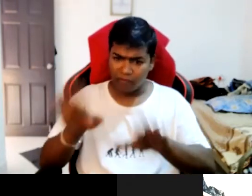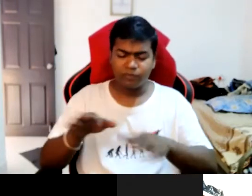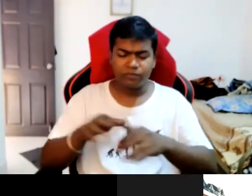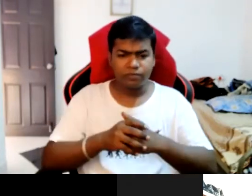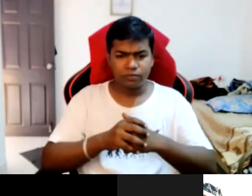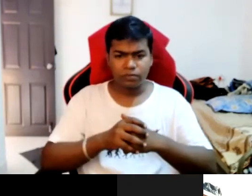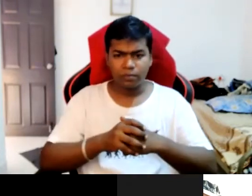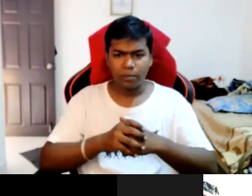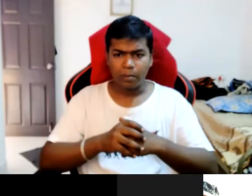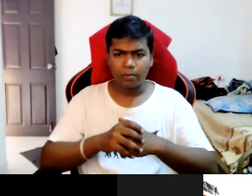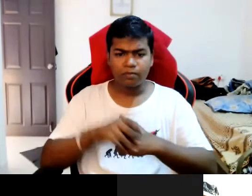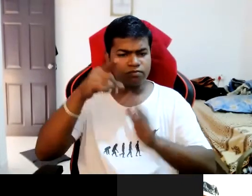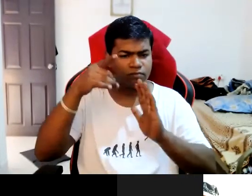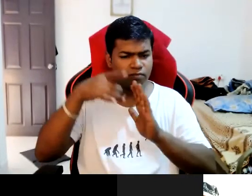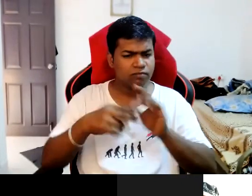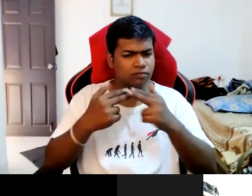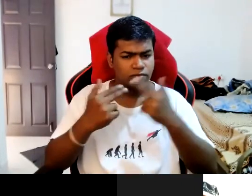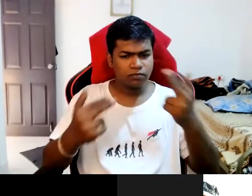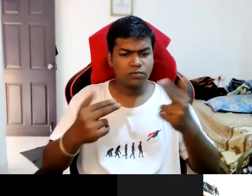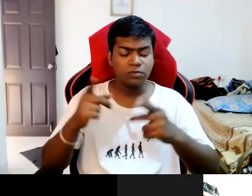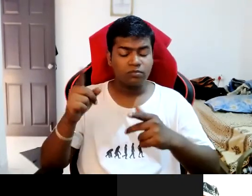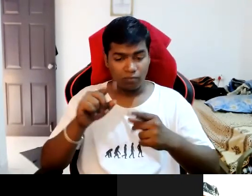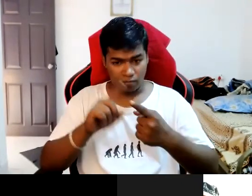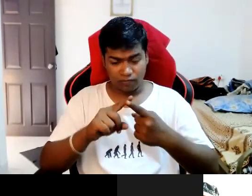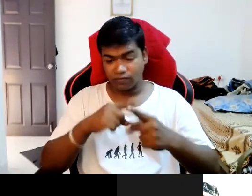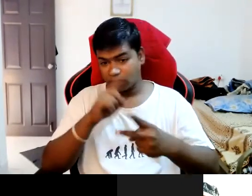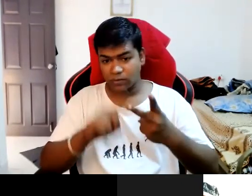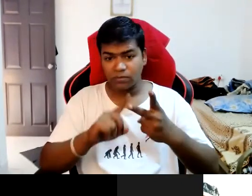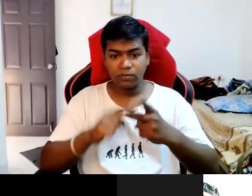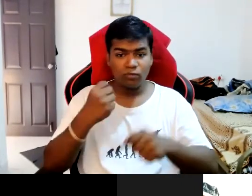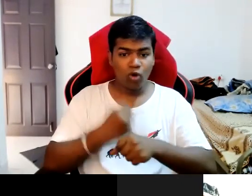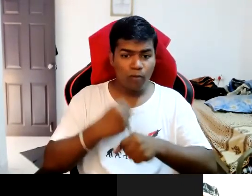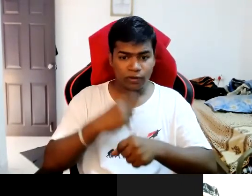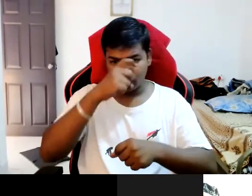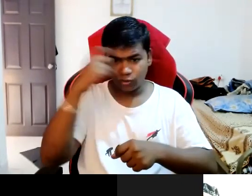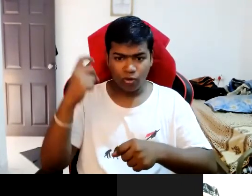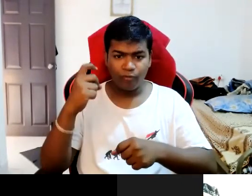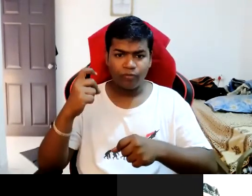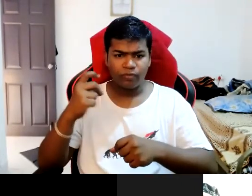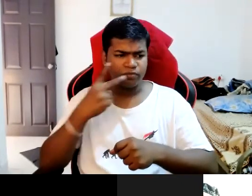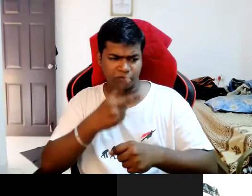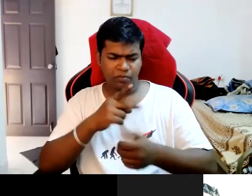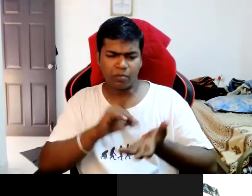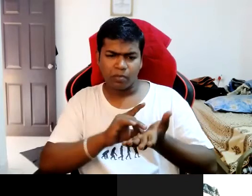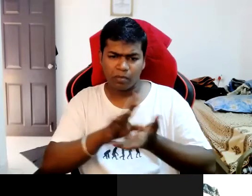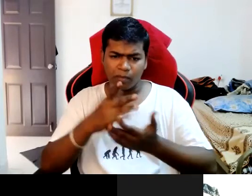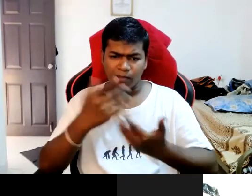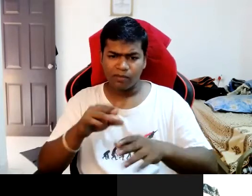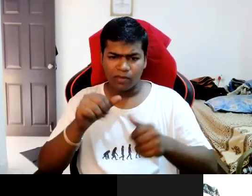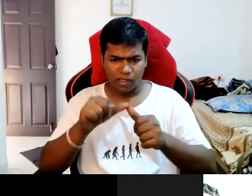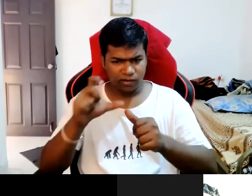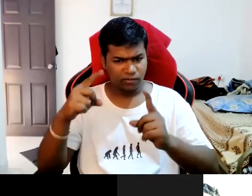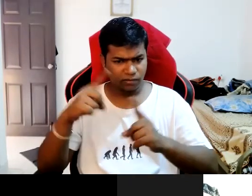that you know government jobs denied you as persons with disability but there had been this act called